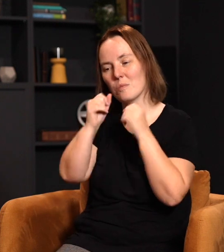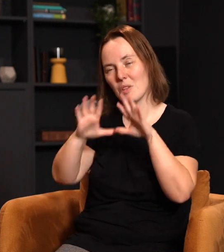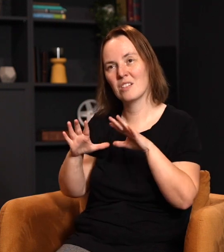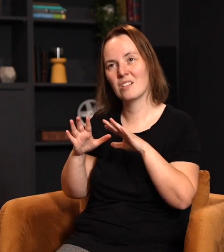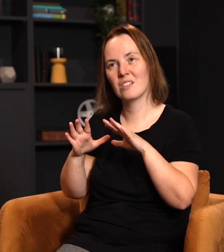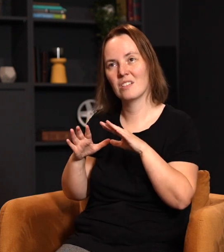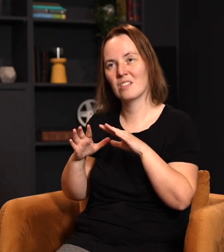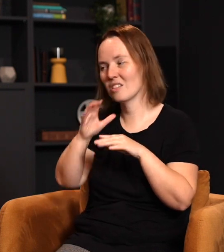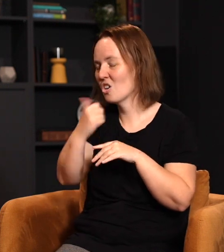are not silent prayers.